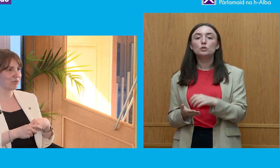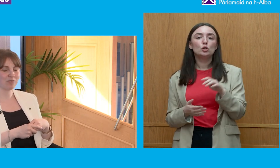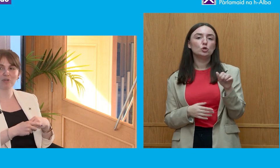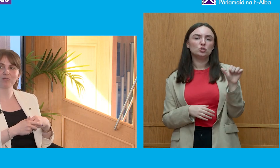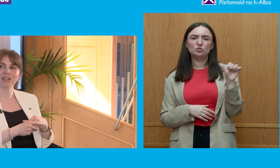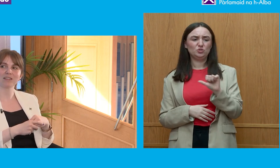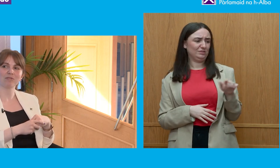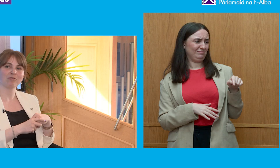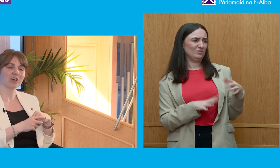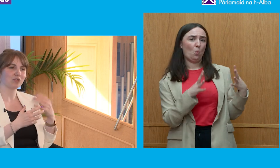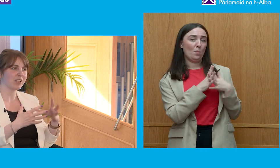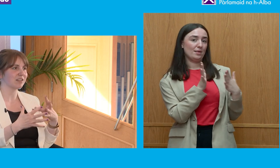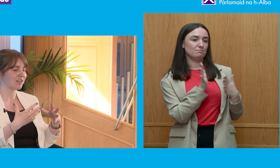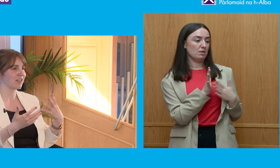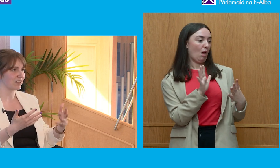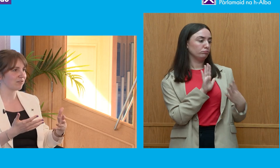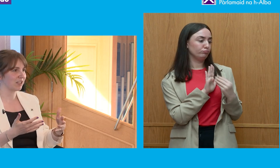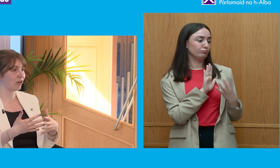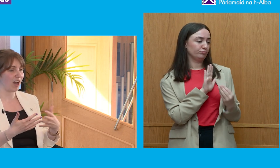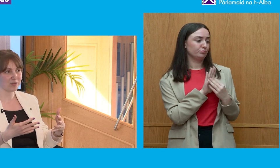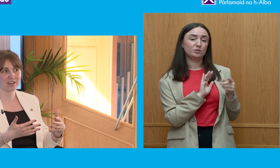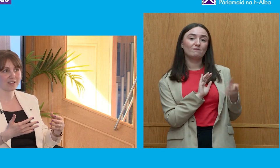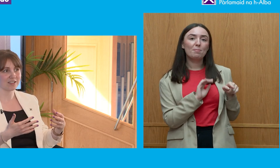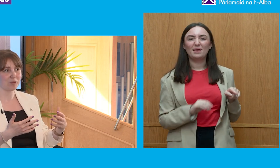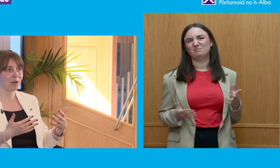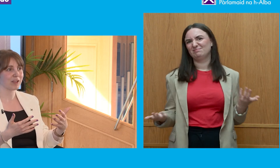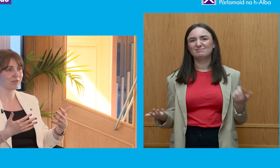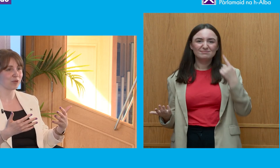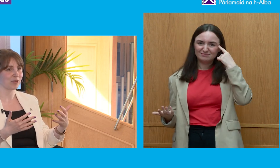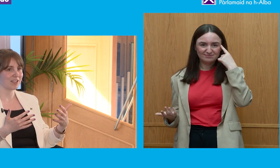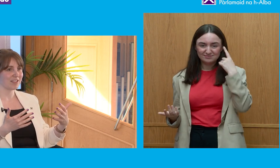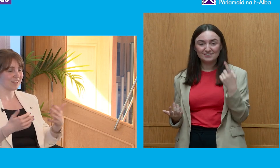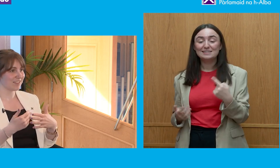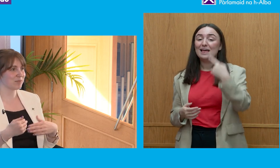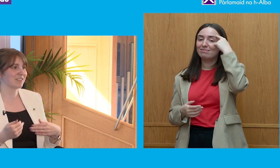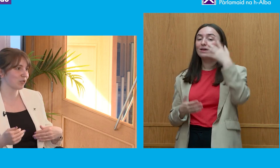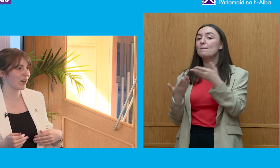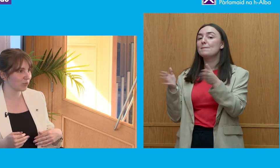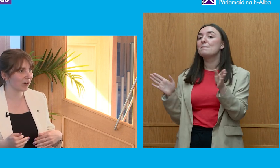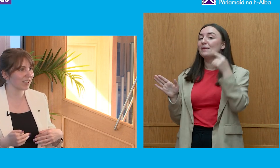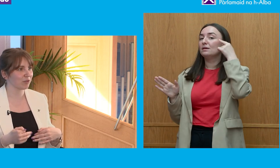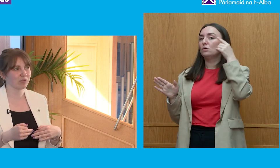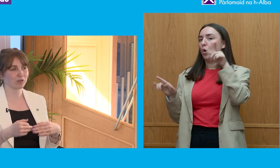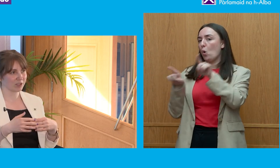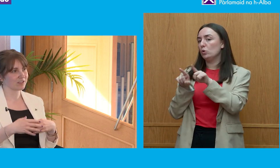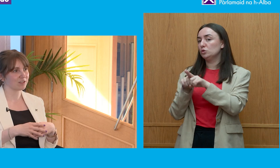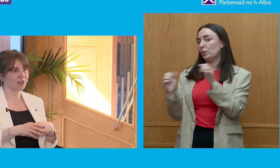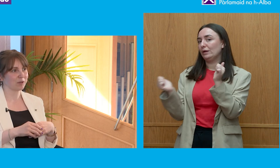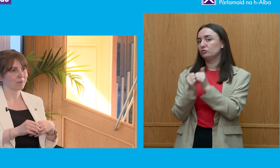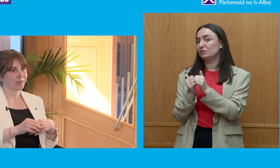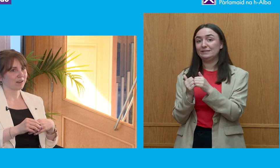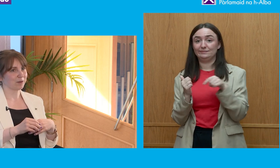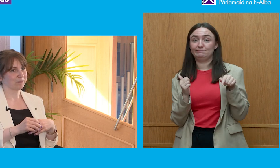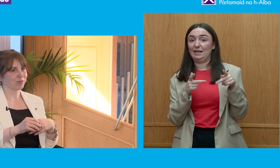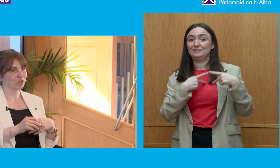that I think we've all we can agree and I think there's definitely a lot of appetites in the public for the system isn't quite working the way we would want it to